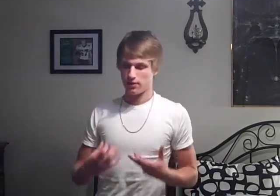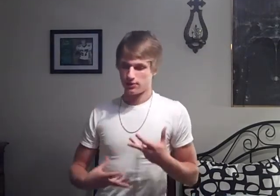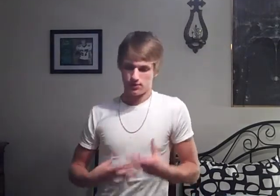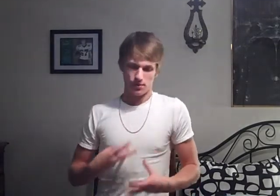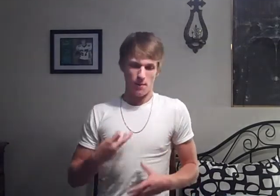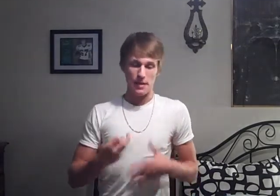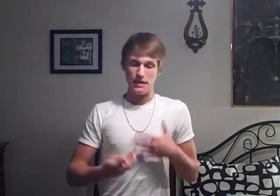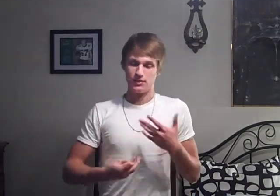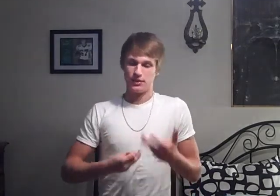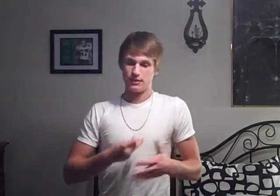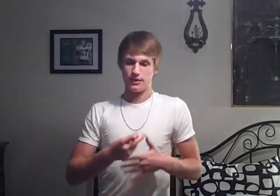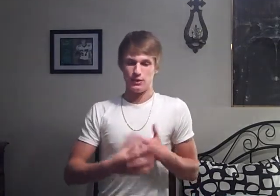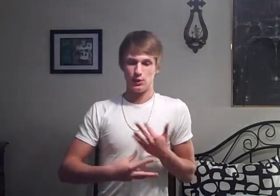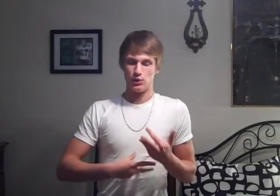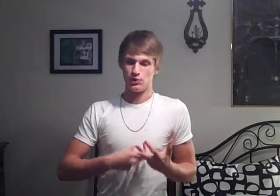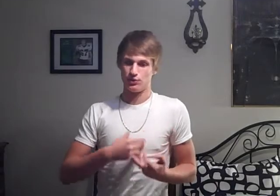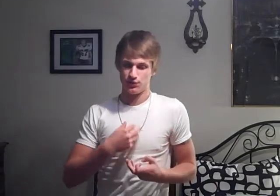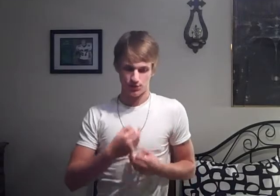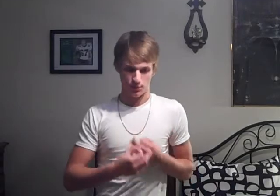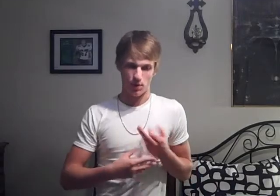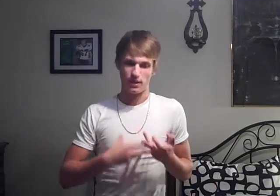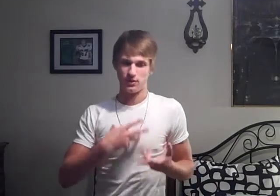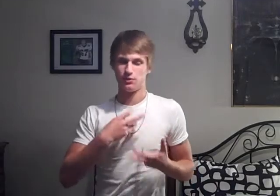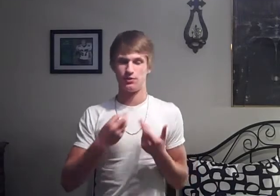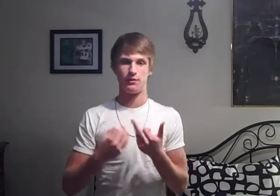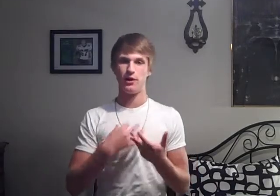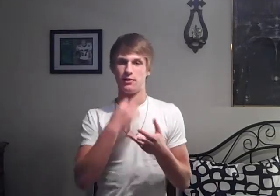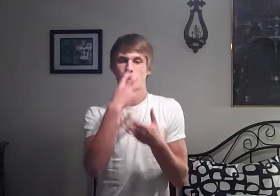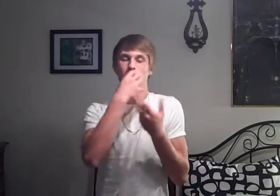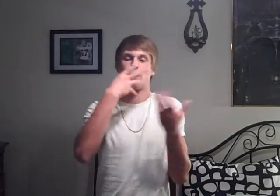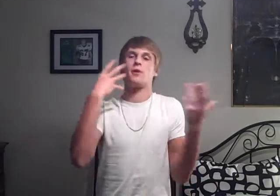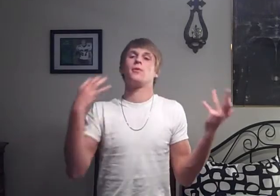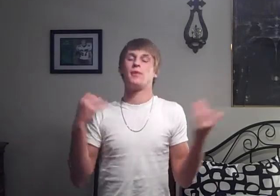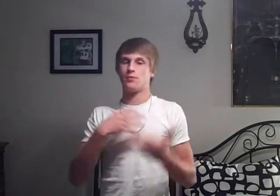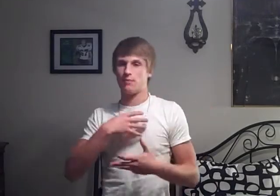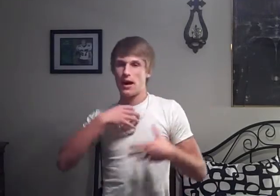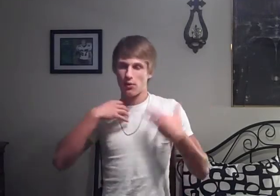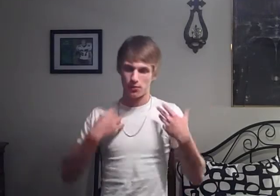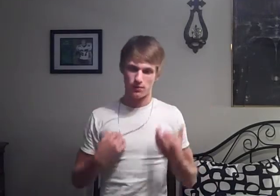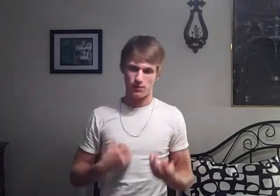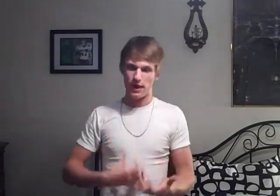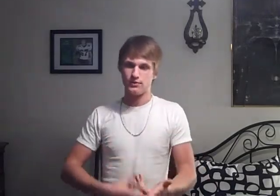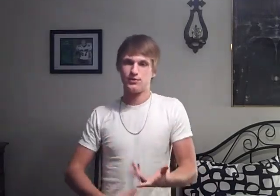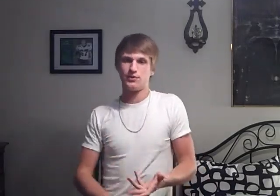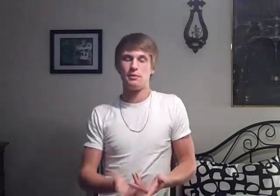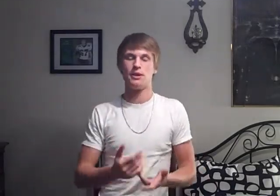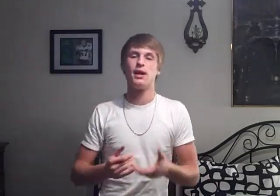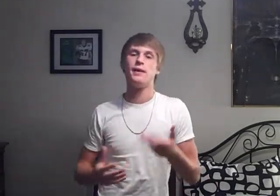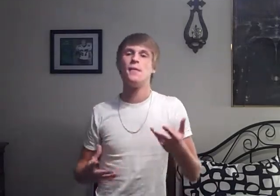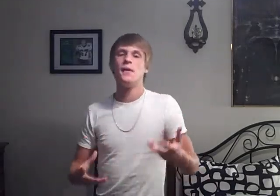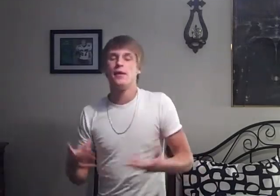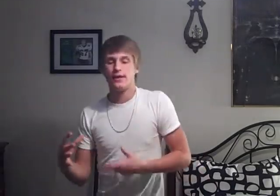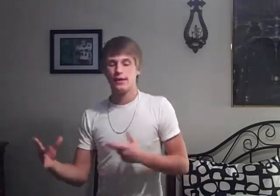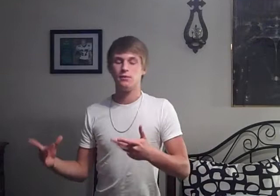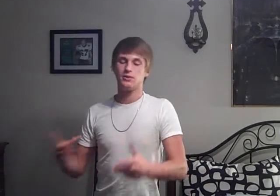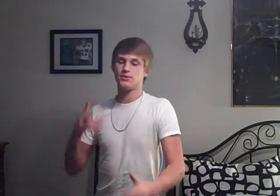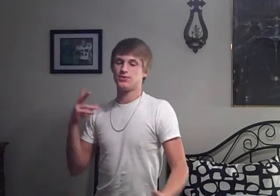this amazingly delicious surprise That was invading my realm of mouth-taste stimuli It was,